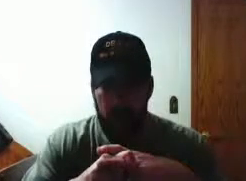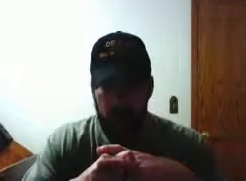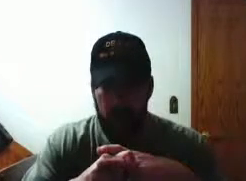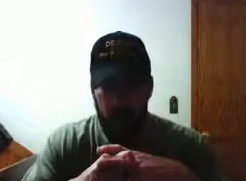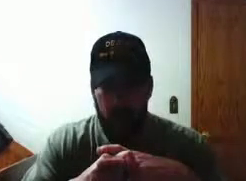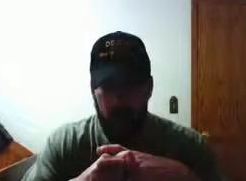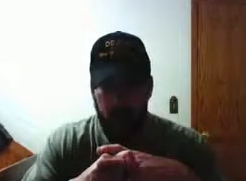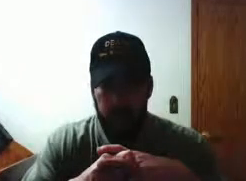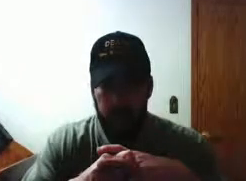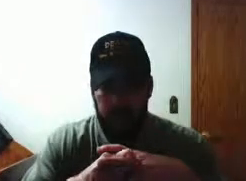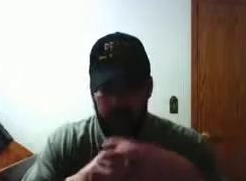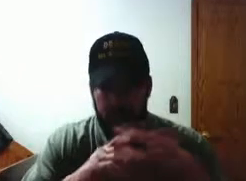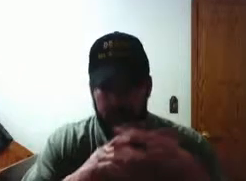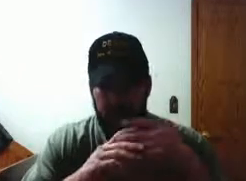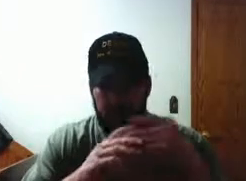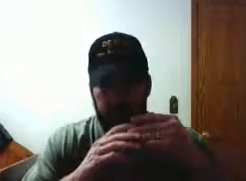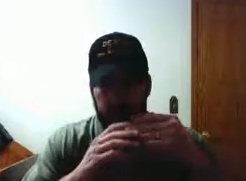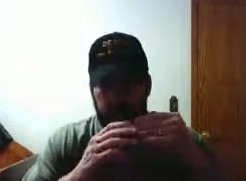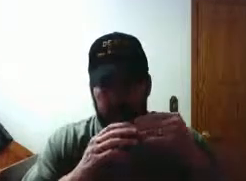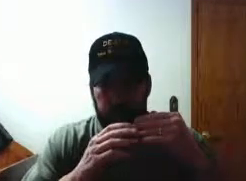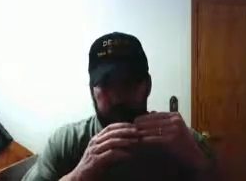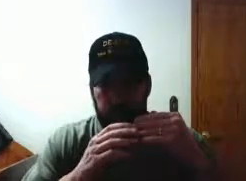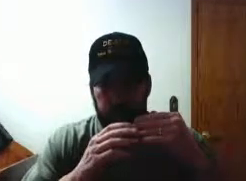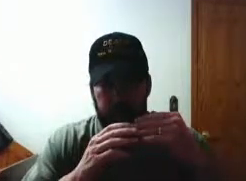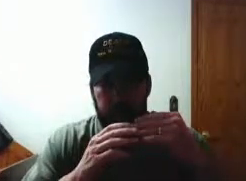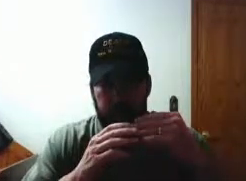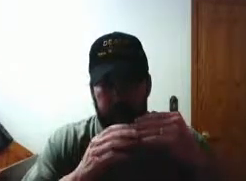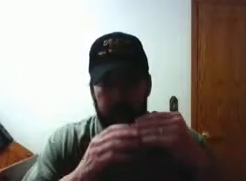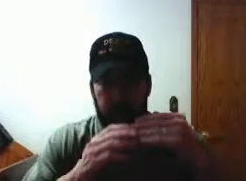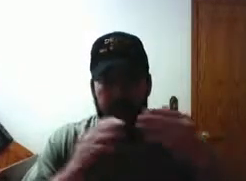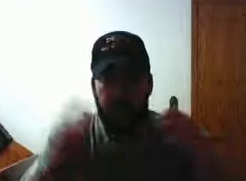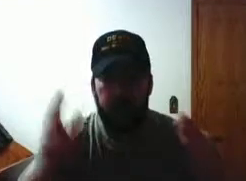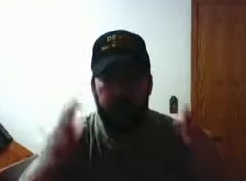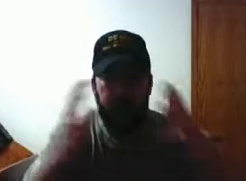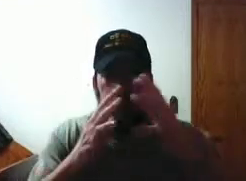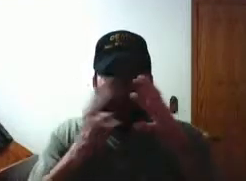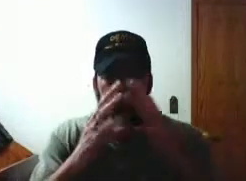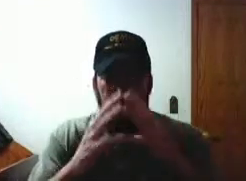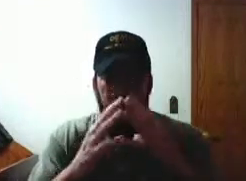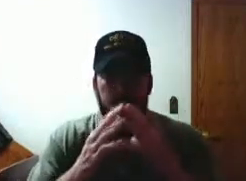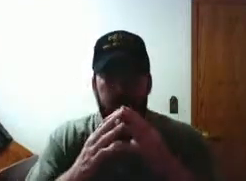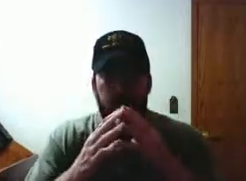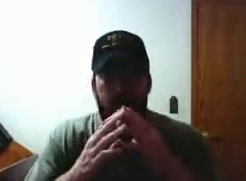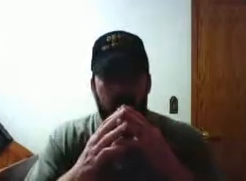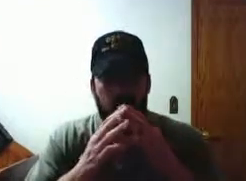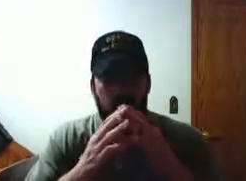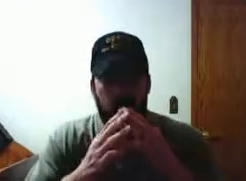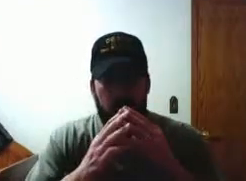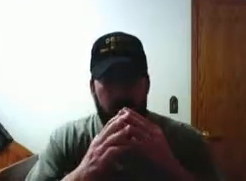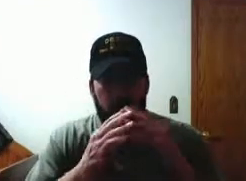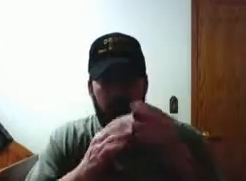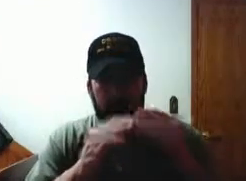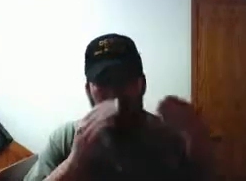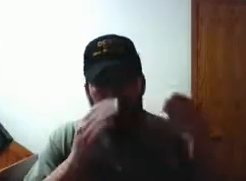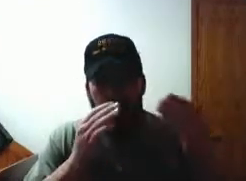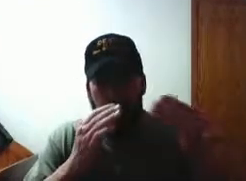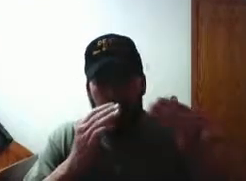pronouncing and putting out and putting together in the puzzle how the word of god relates to what's going on in daily